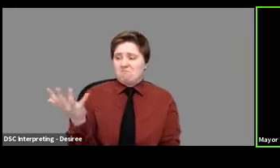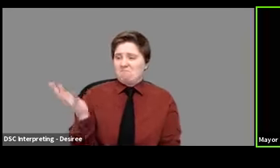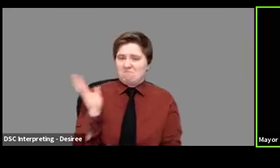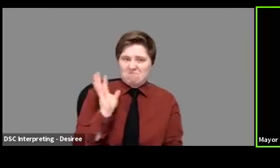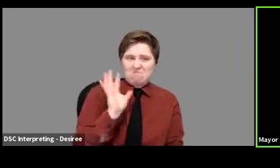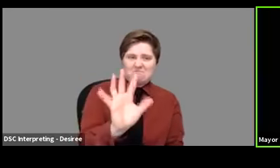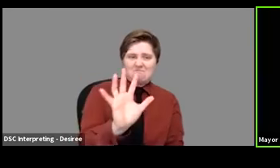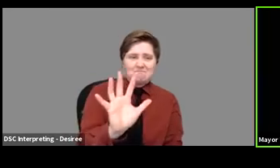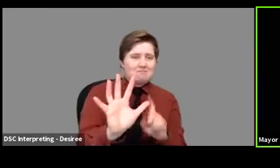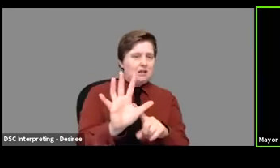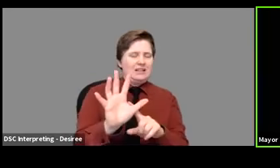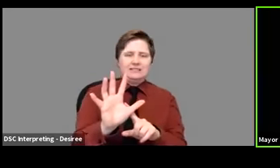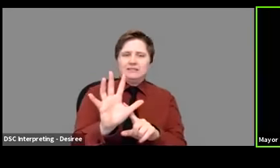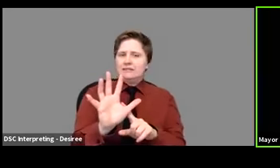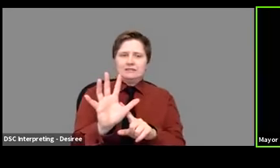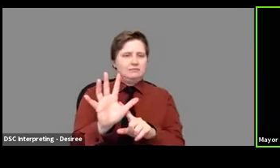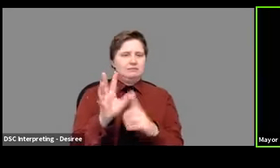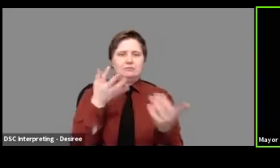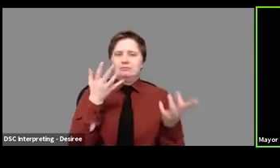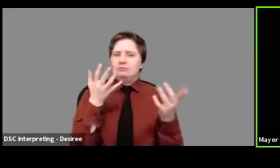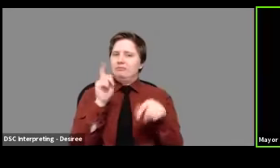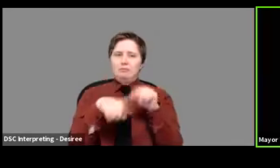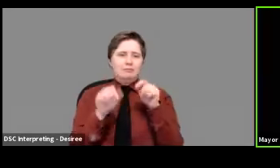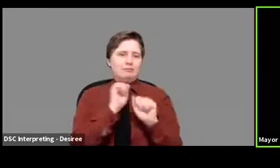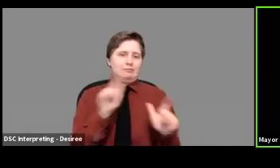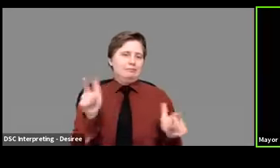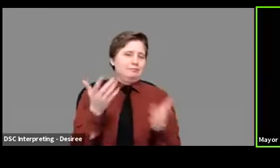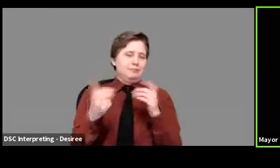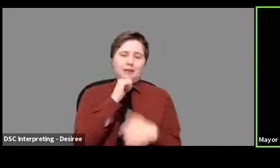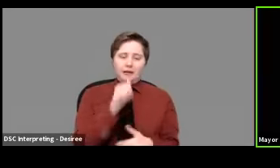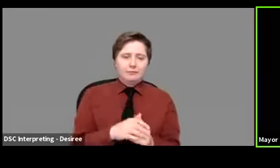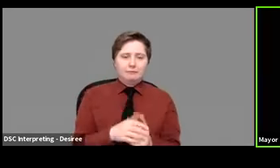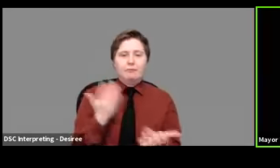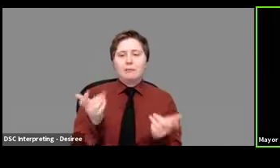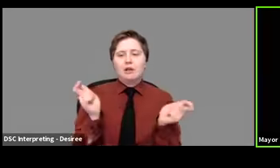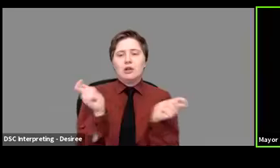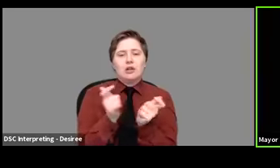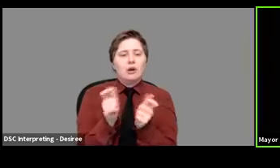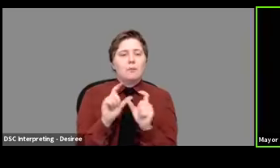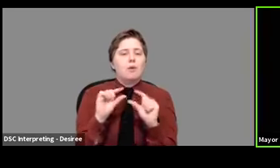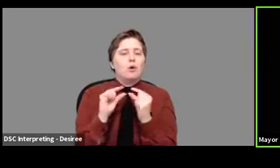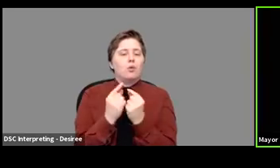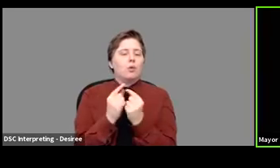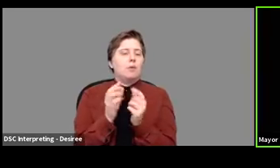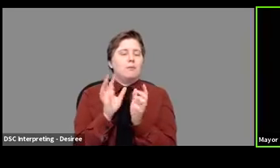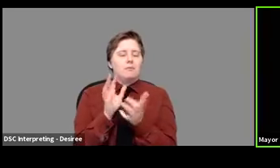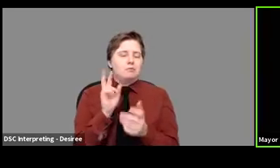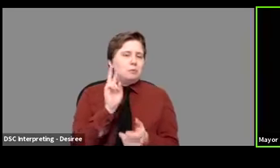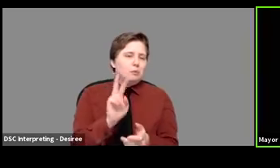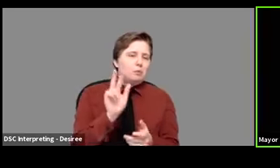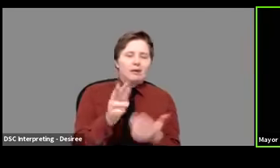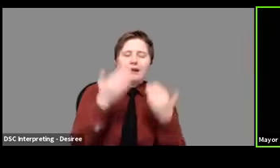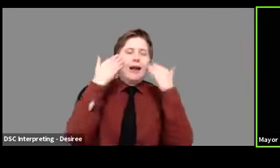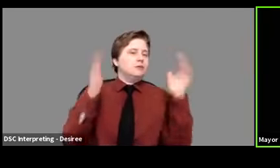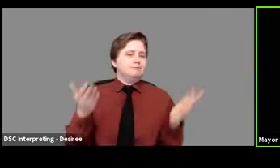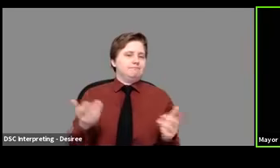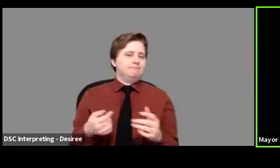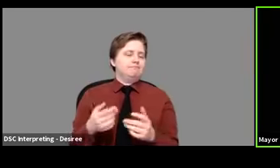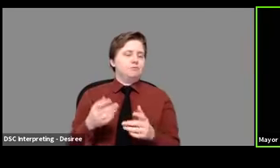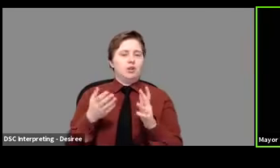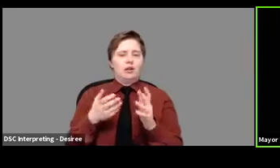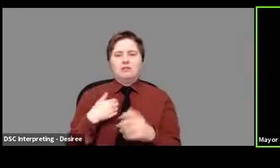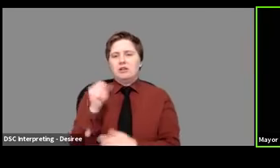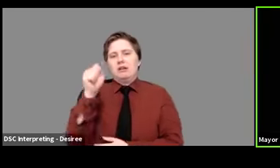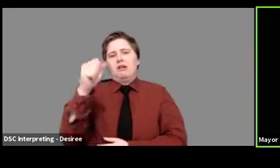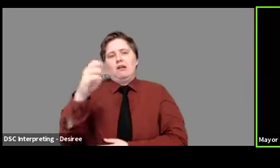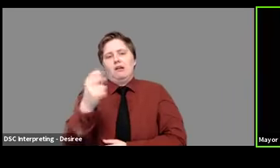aren't going to be able to go in and shop. You know, maybe a smaller percentage of them might. Anyhow, I, I just threw out three or